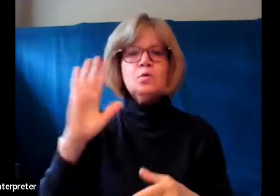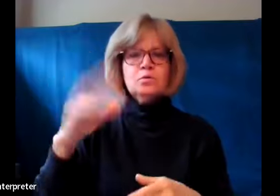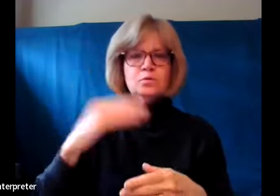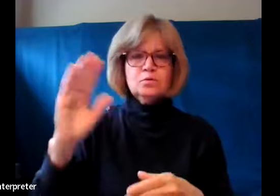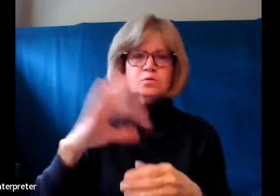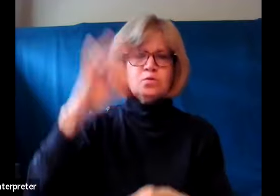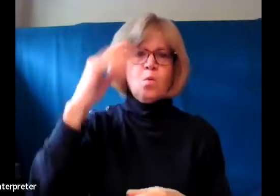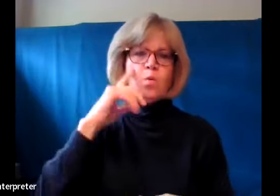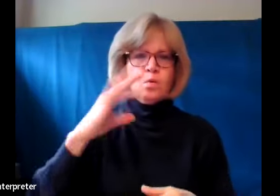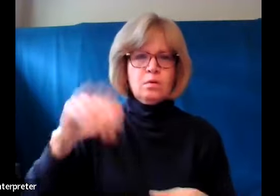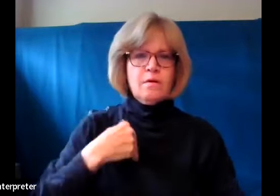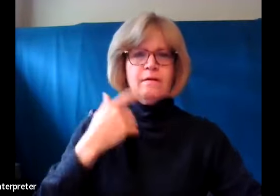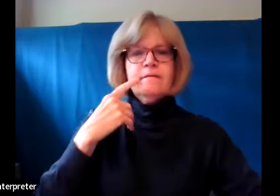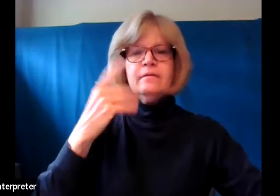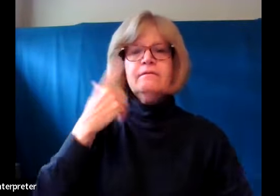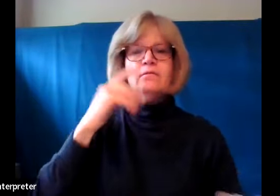for work.